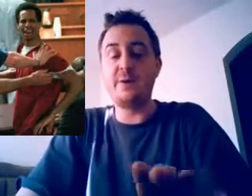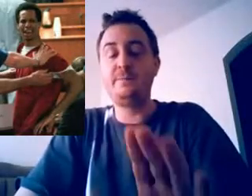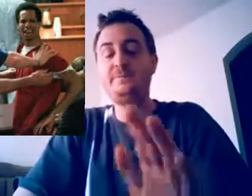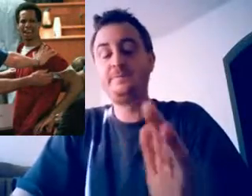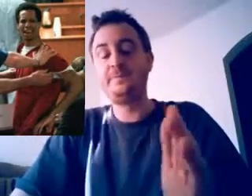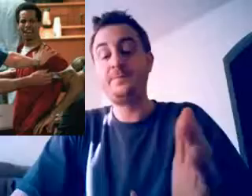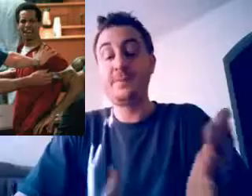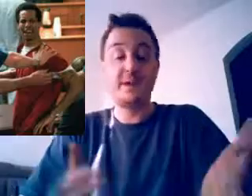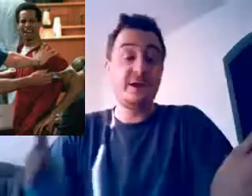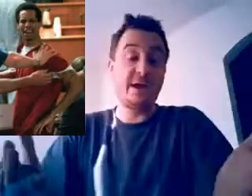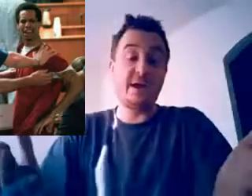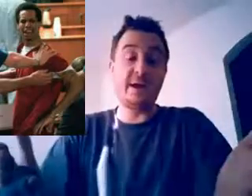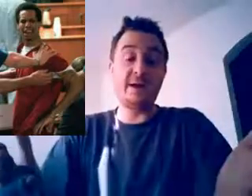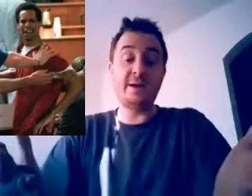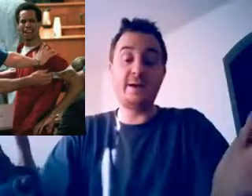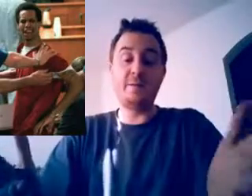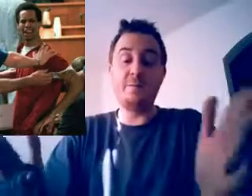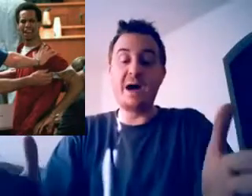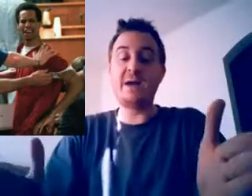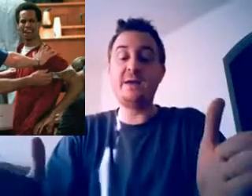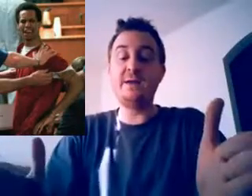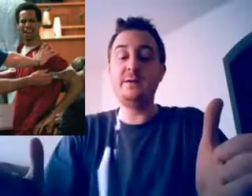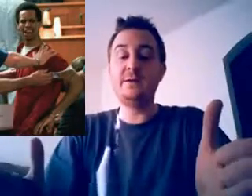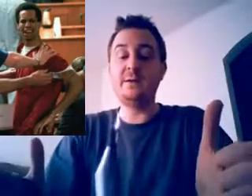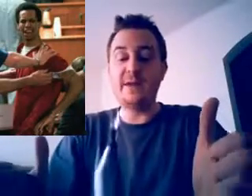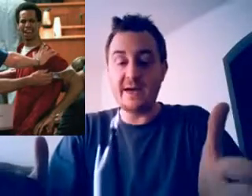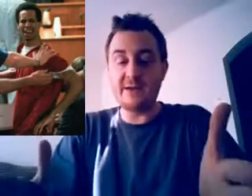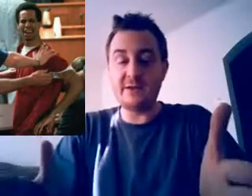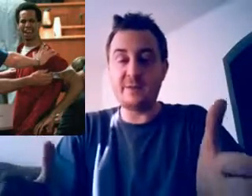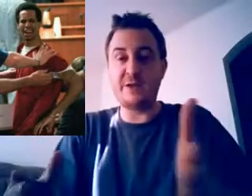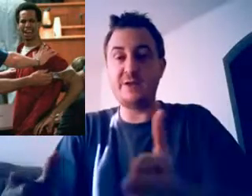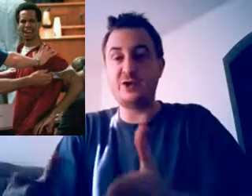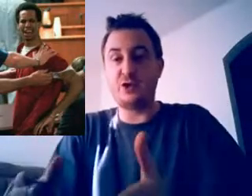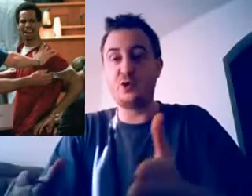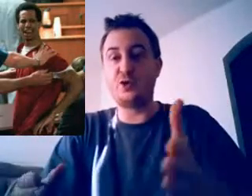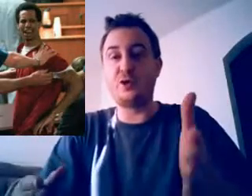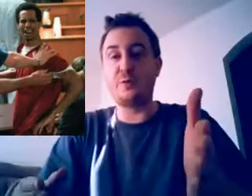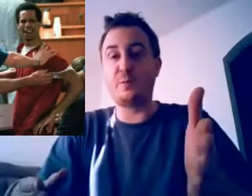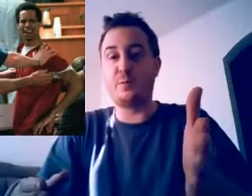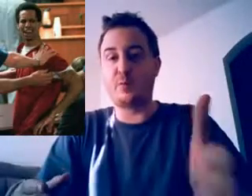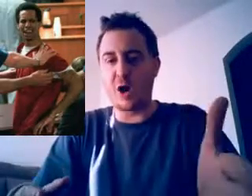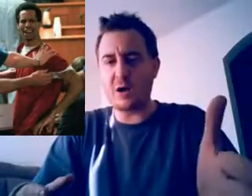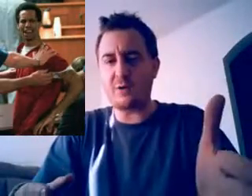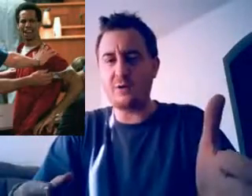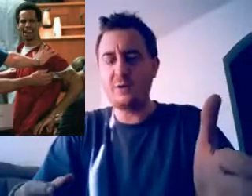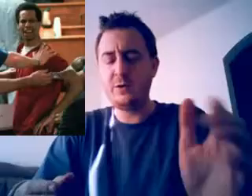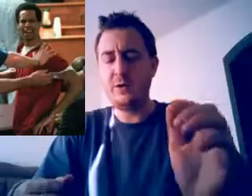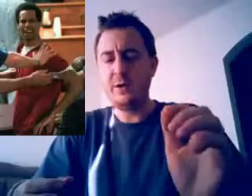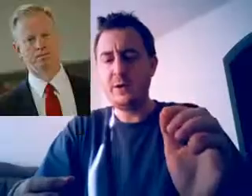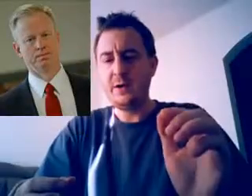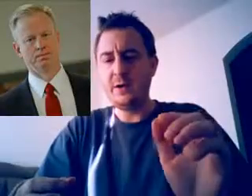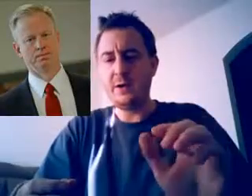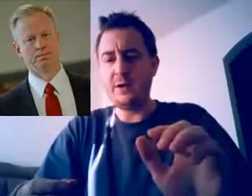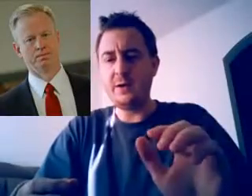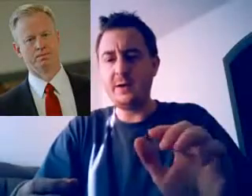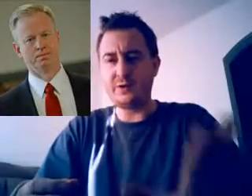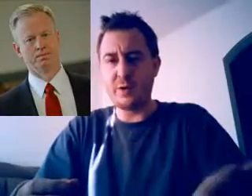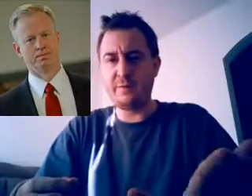and my guess is because George Brockler is running